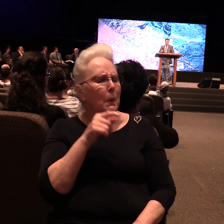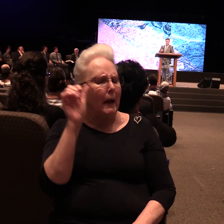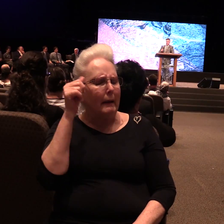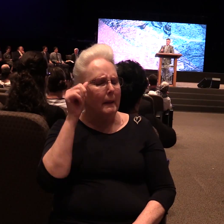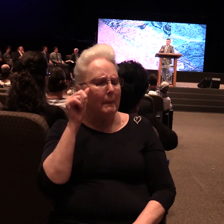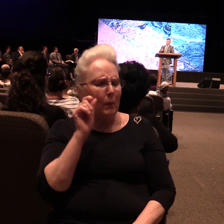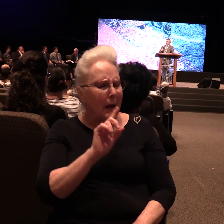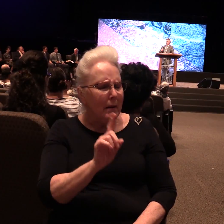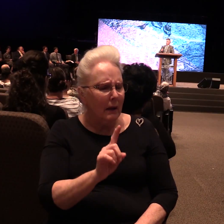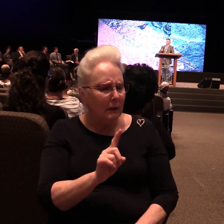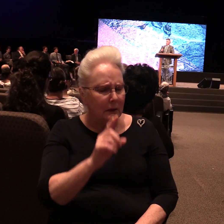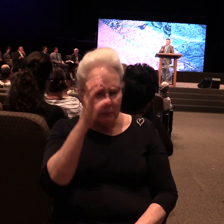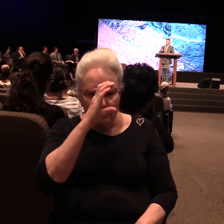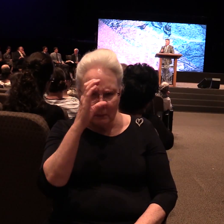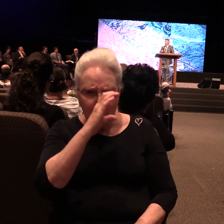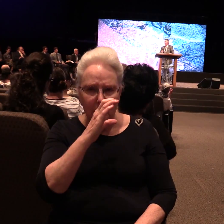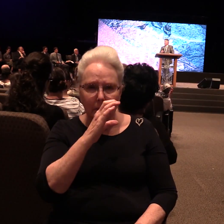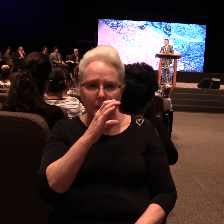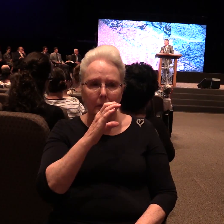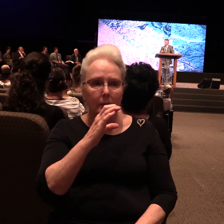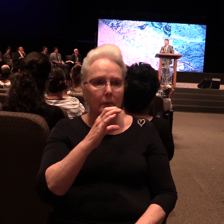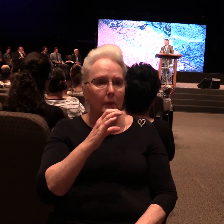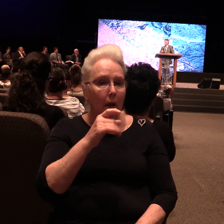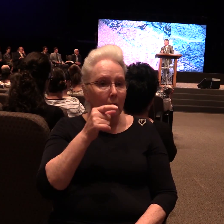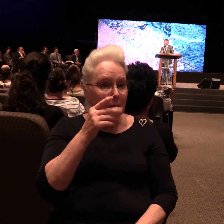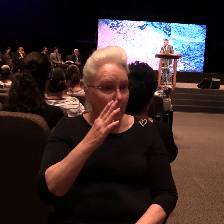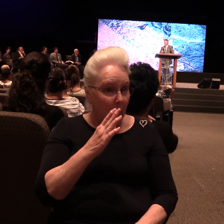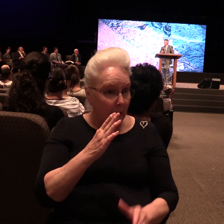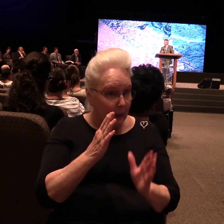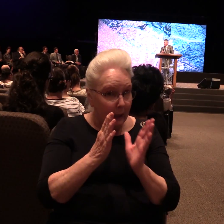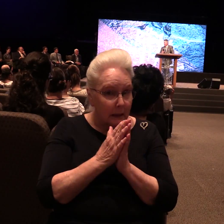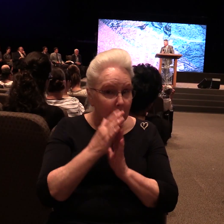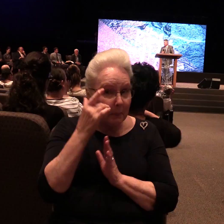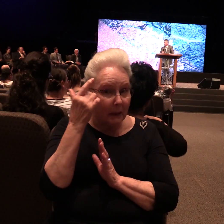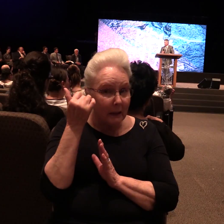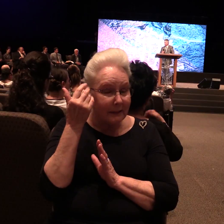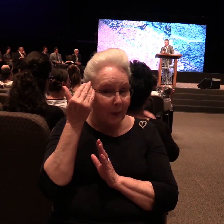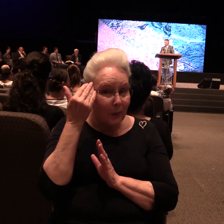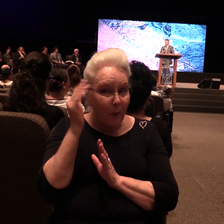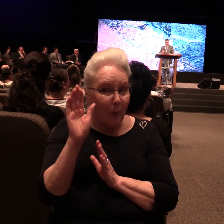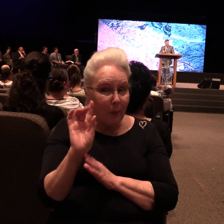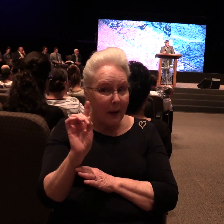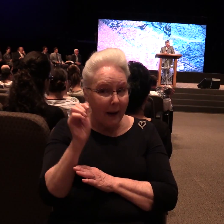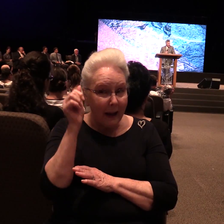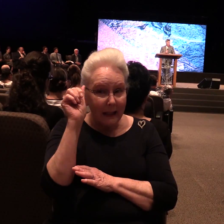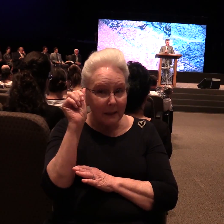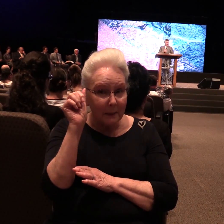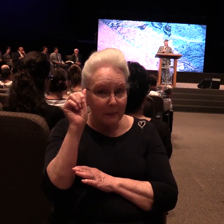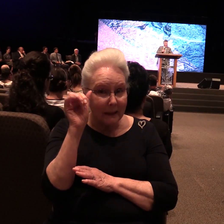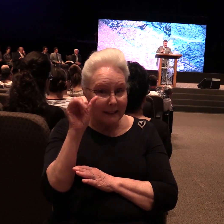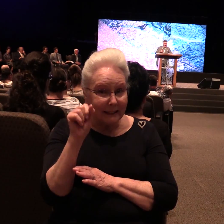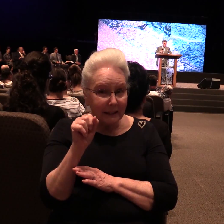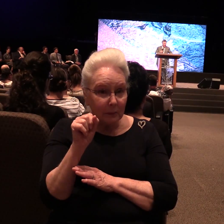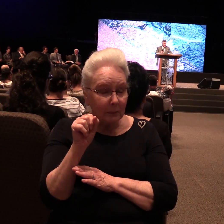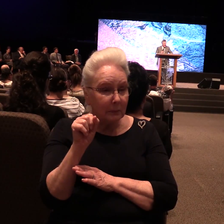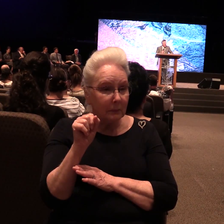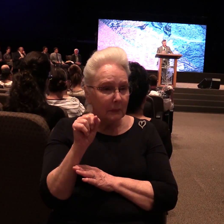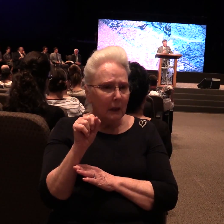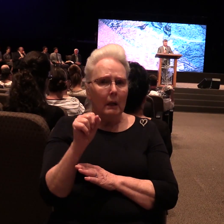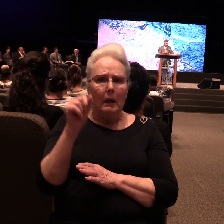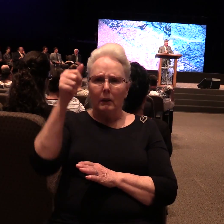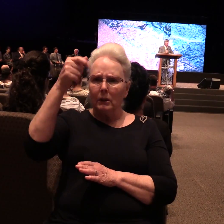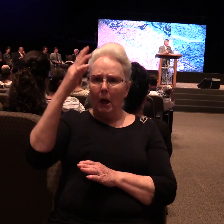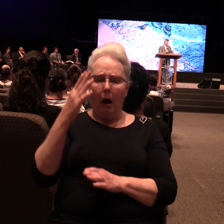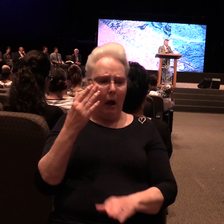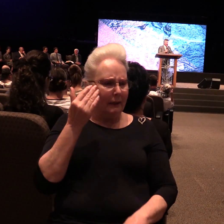Adam? Is God asking because He does not know where Adam is? Is God calling His name because